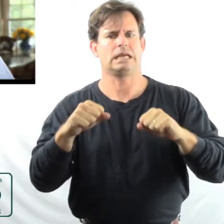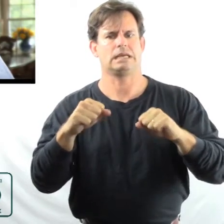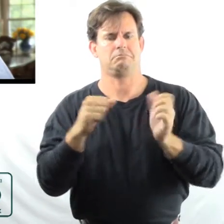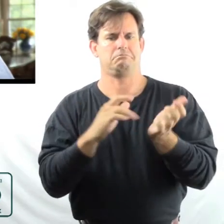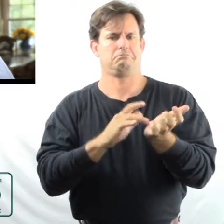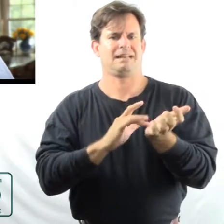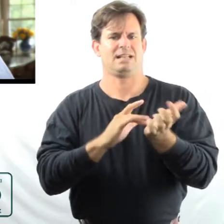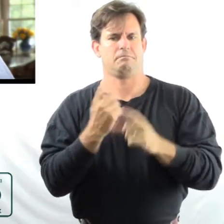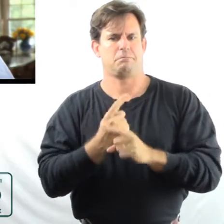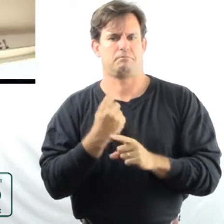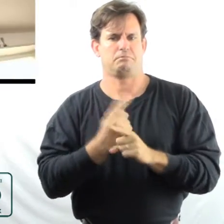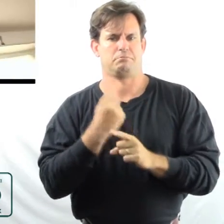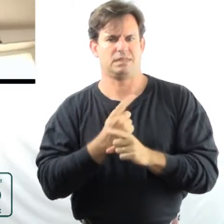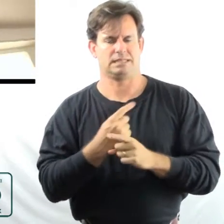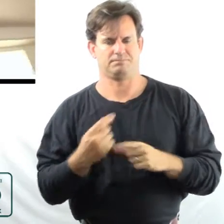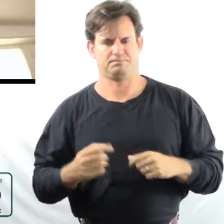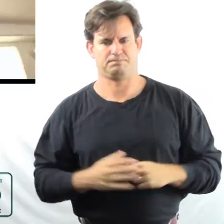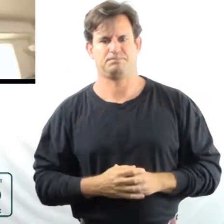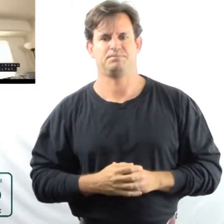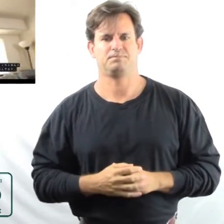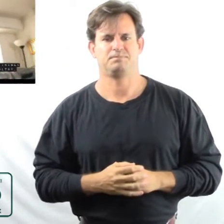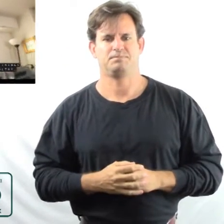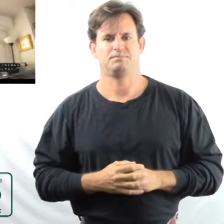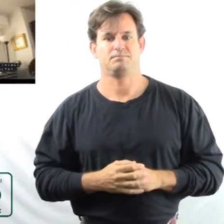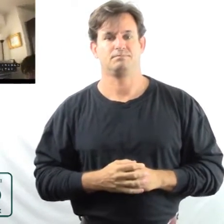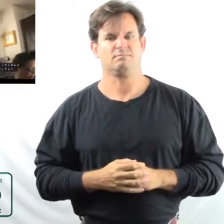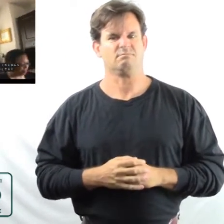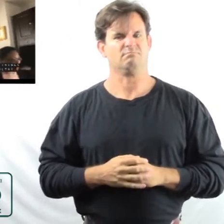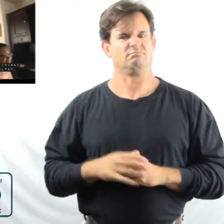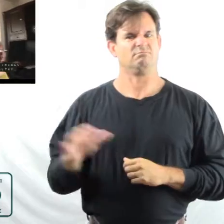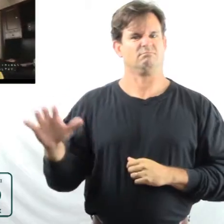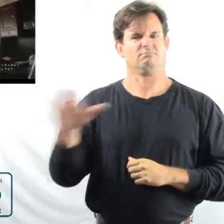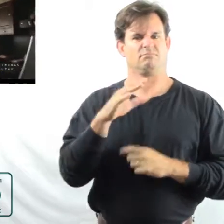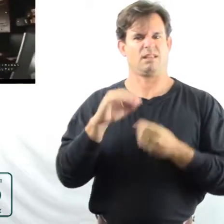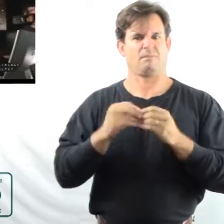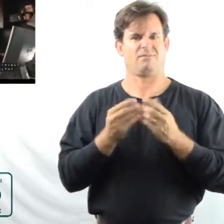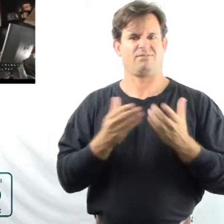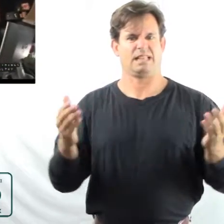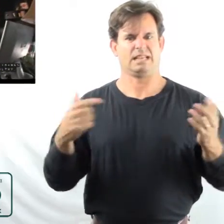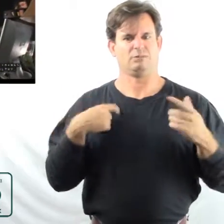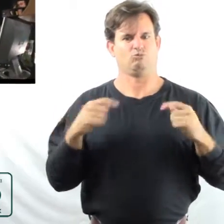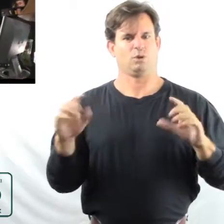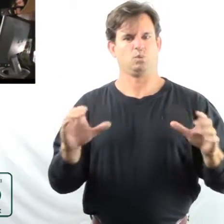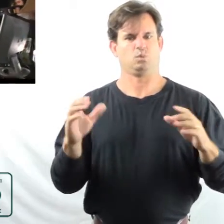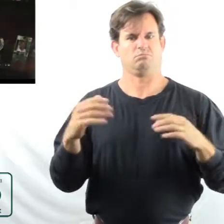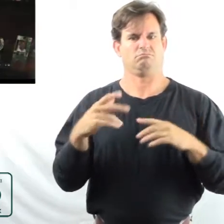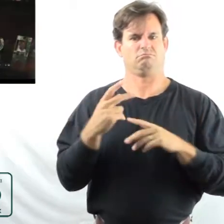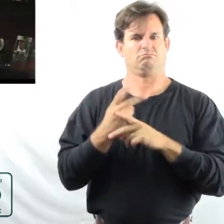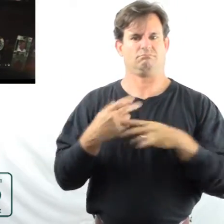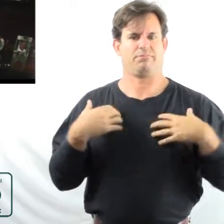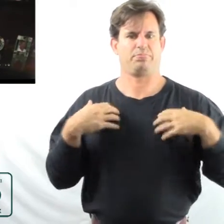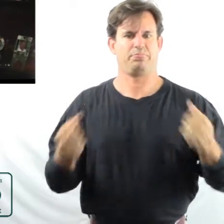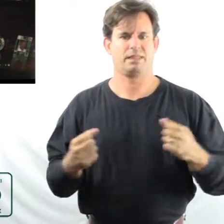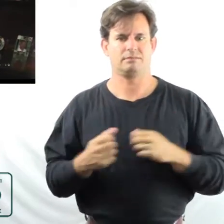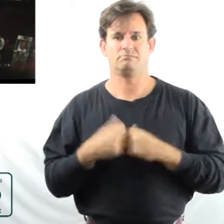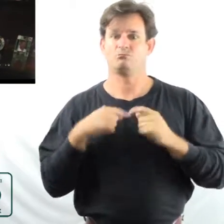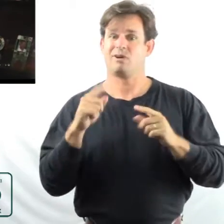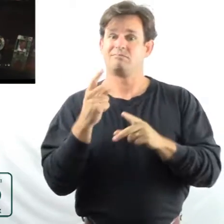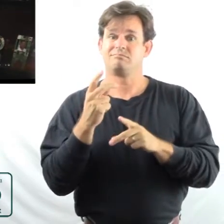properly. There are number of things I do to try and stay healthy. I try to eat right. I try to minimize my